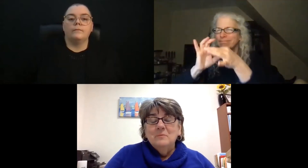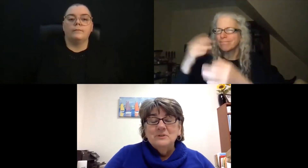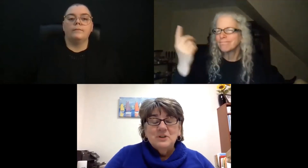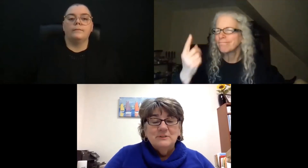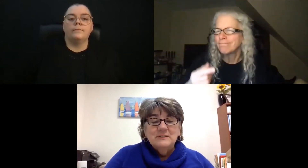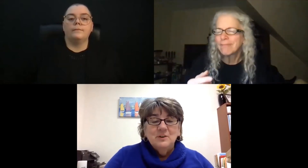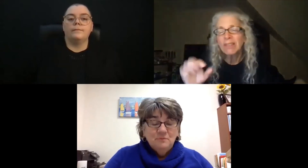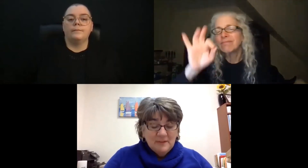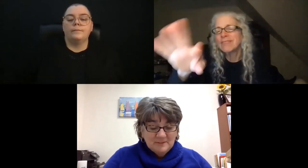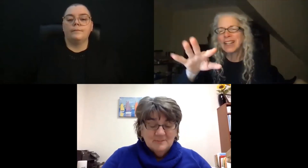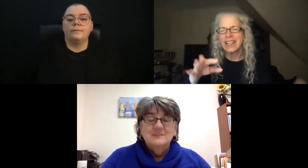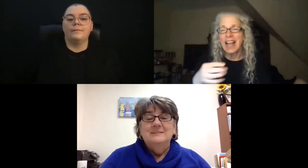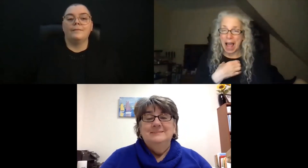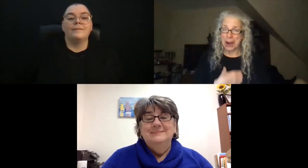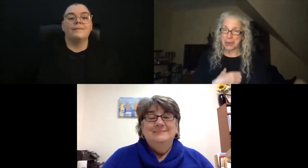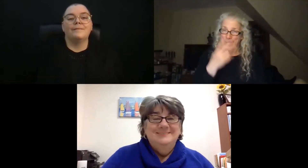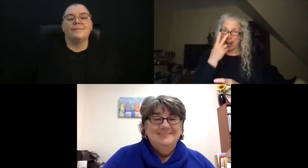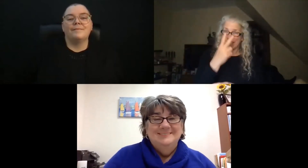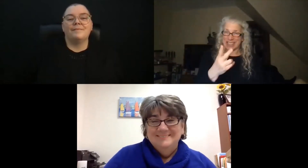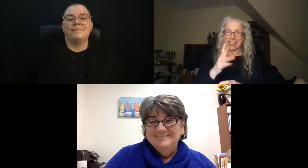I wish I could see your faces.